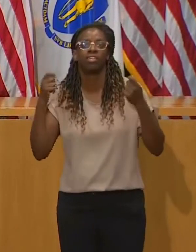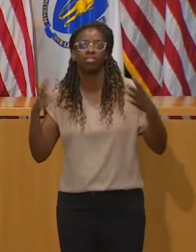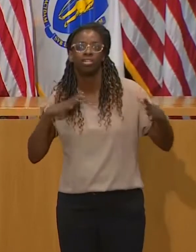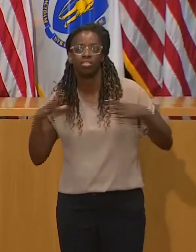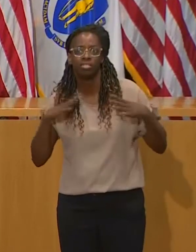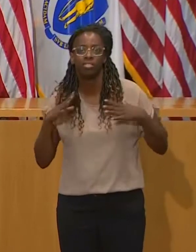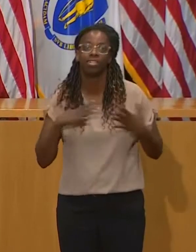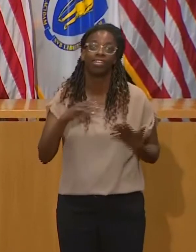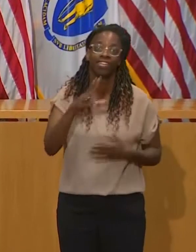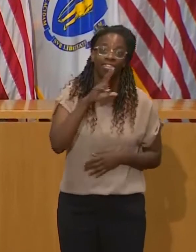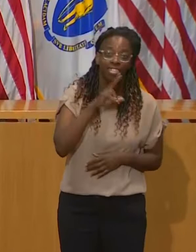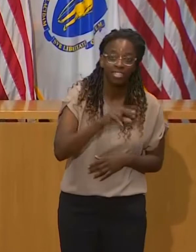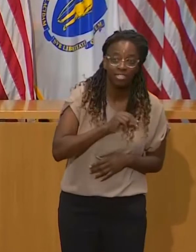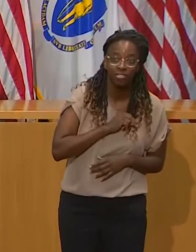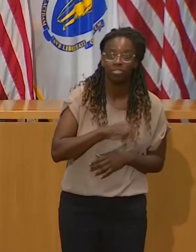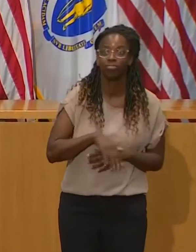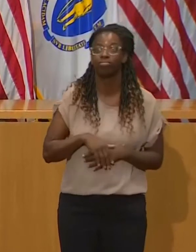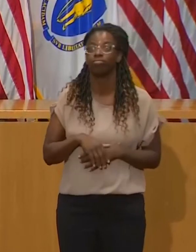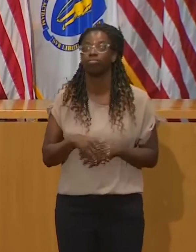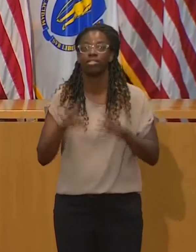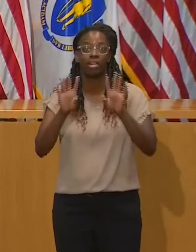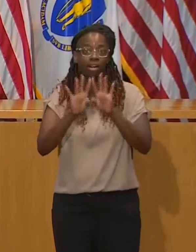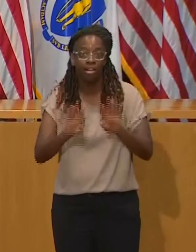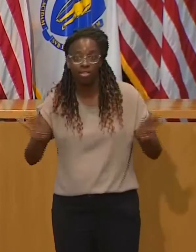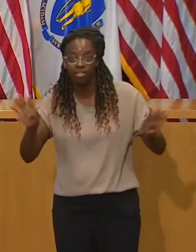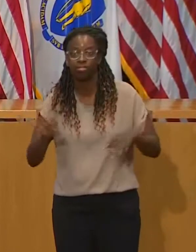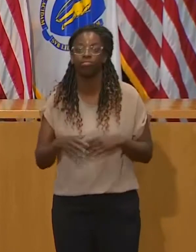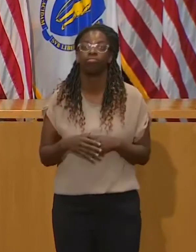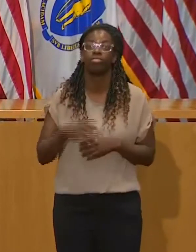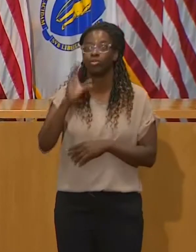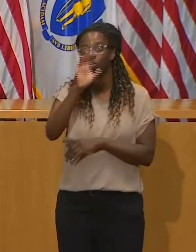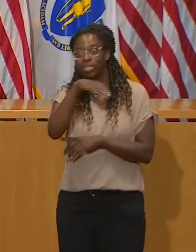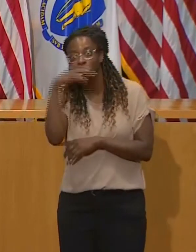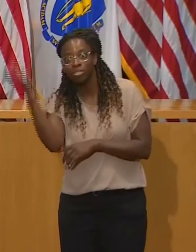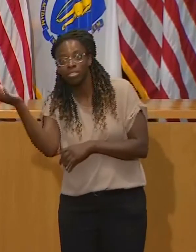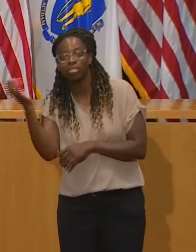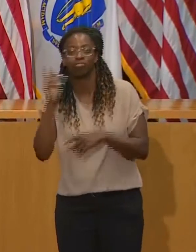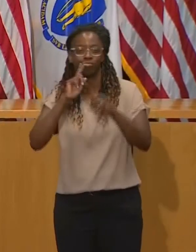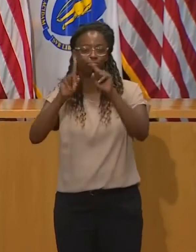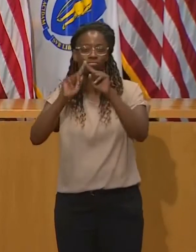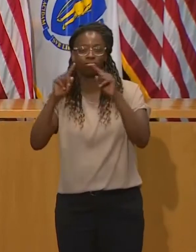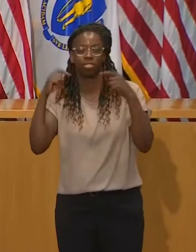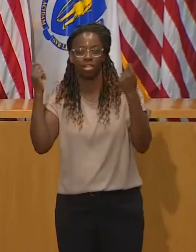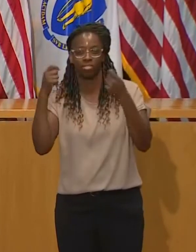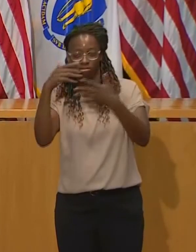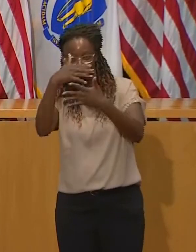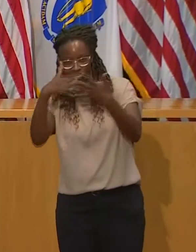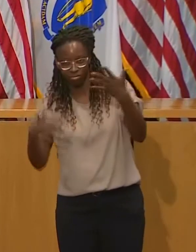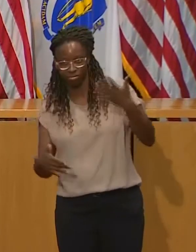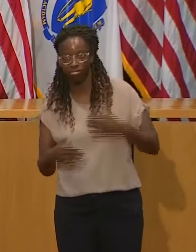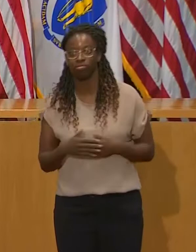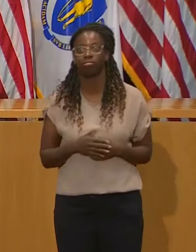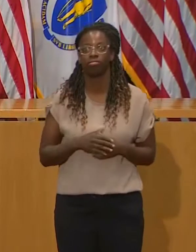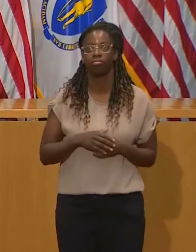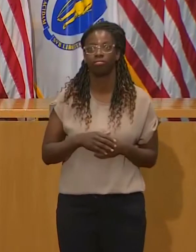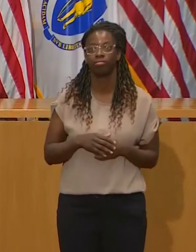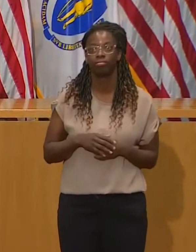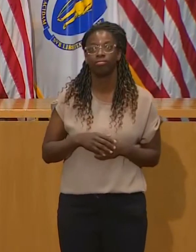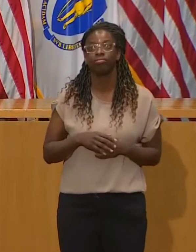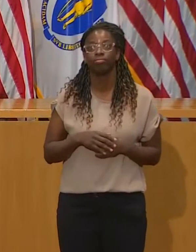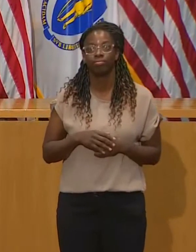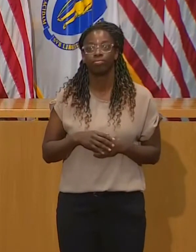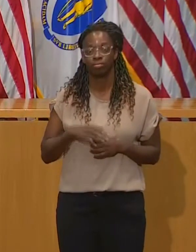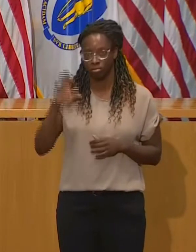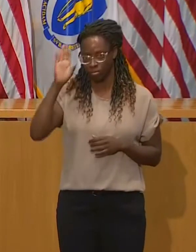It's a time when family and friends come together. We know Thanksgiving is top of mind once we get by Halloween. Being with one